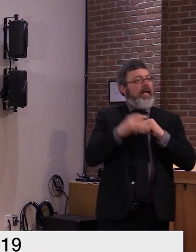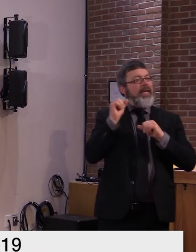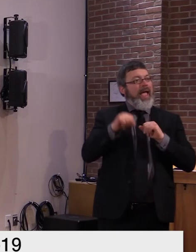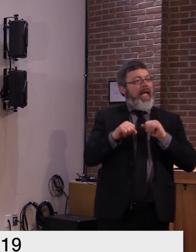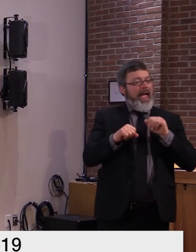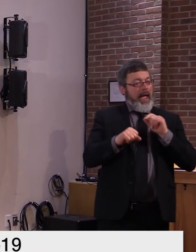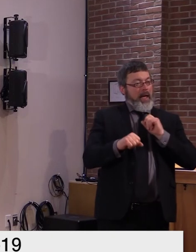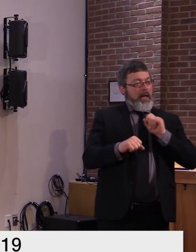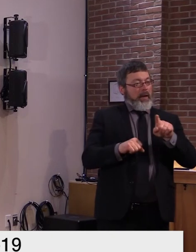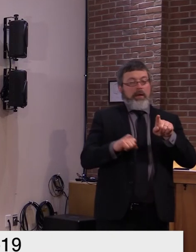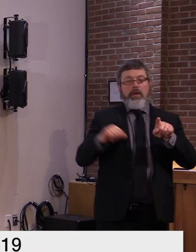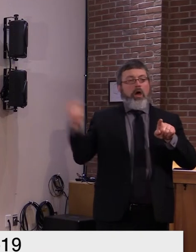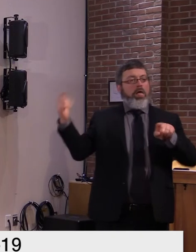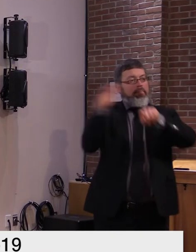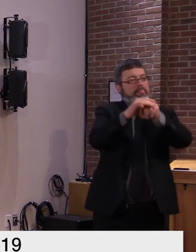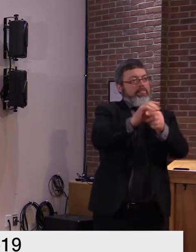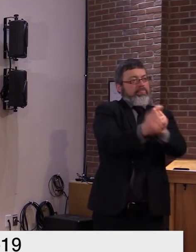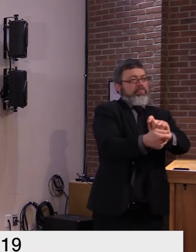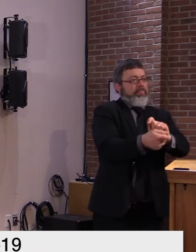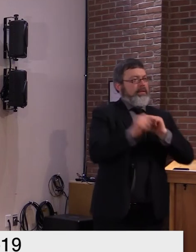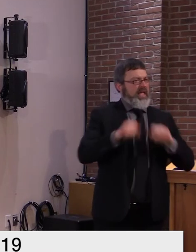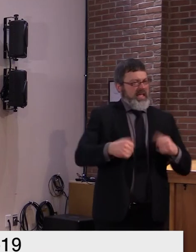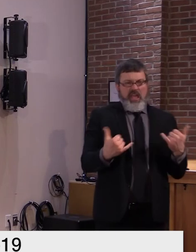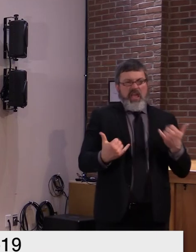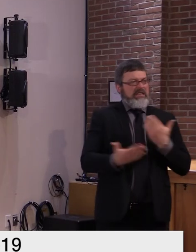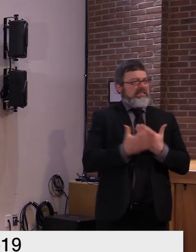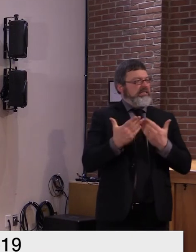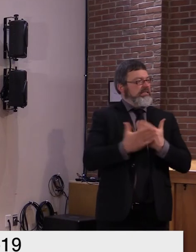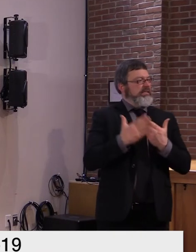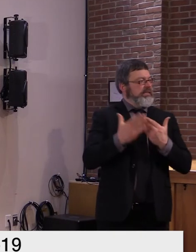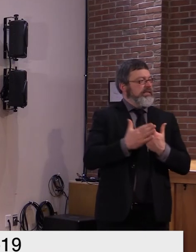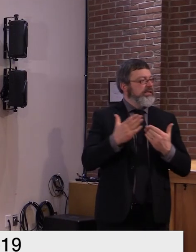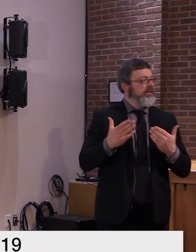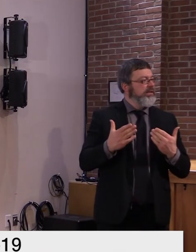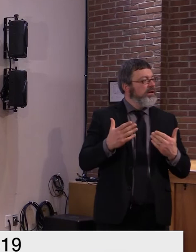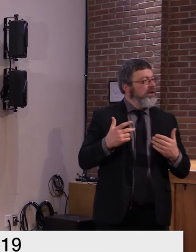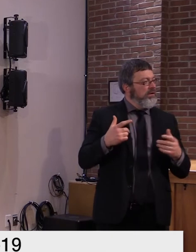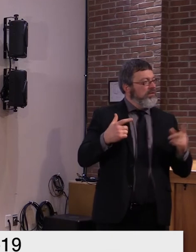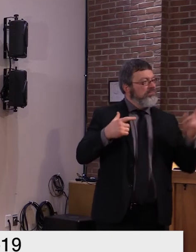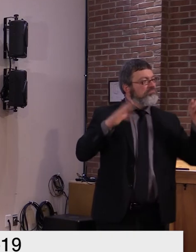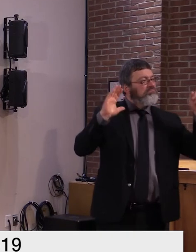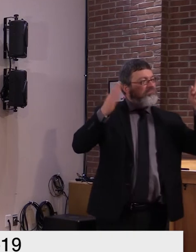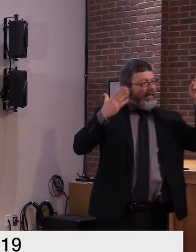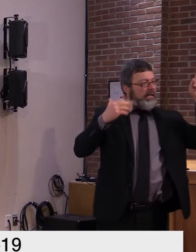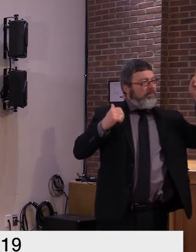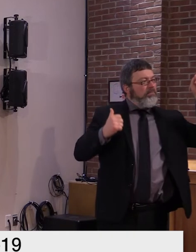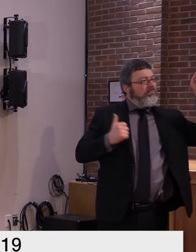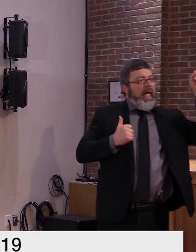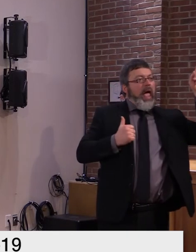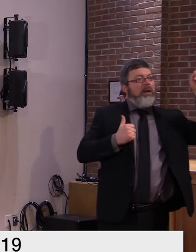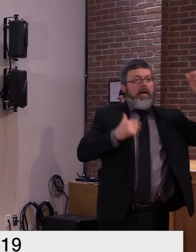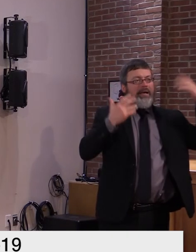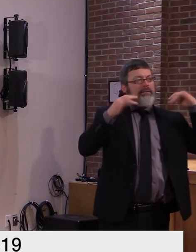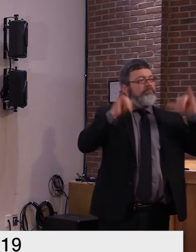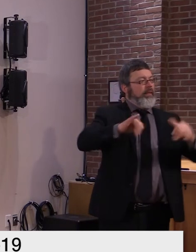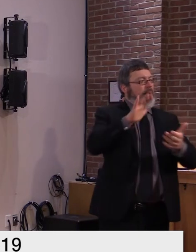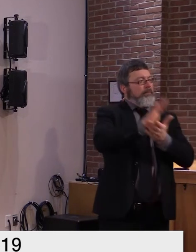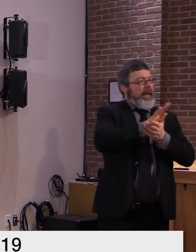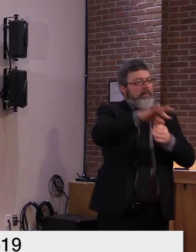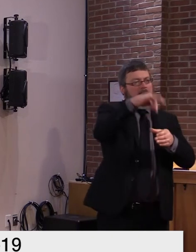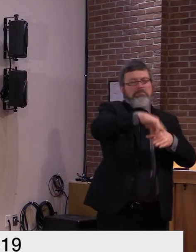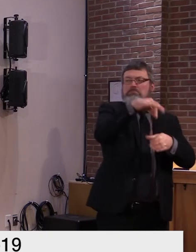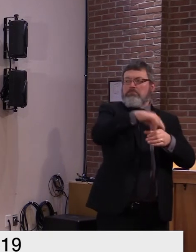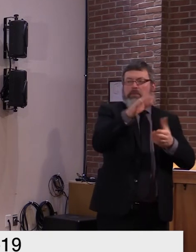trail. And then there wouldn't be any questions. The Canadians seem to have this worked out. Perhaps the U.S. could follow their